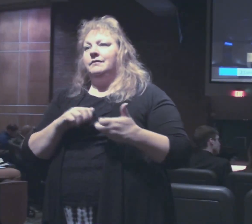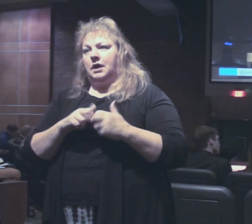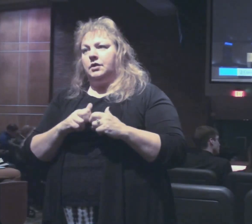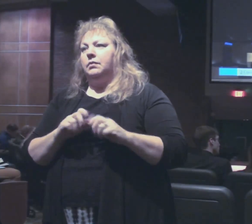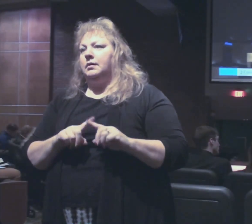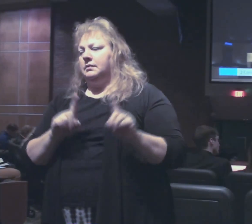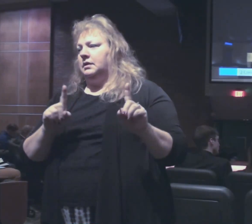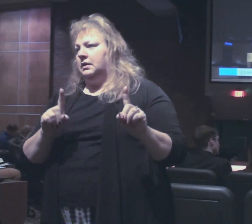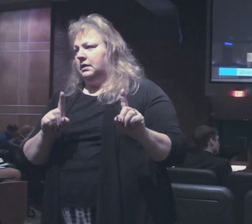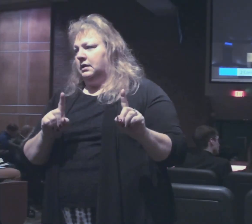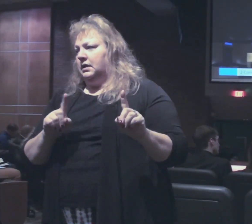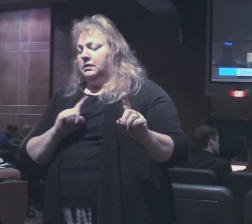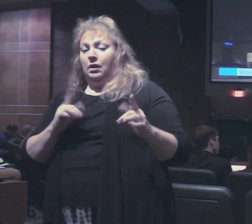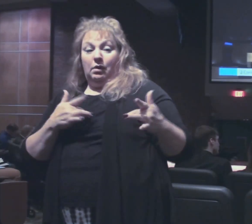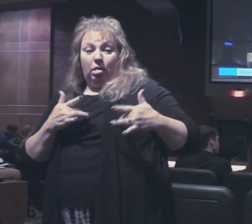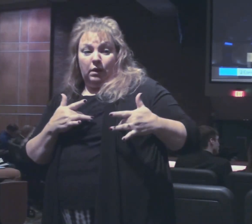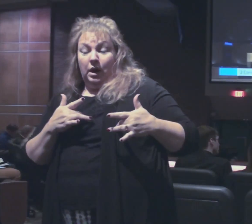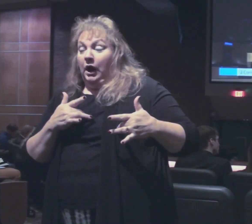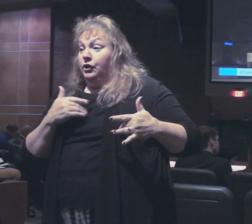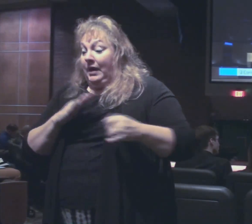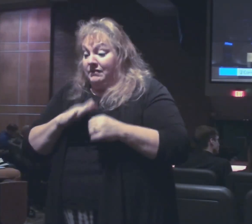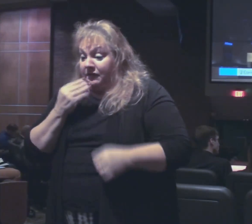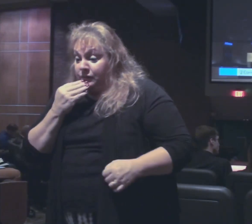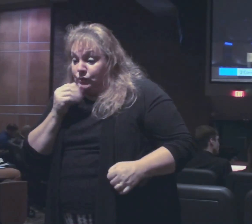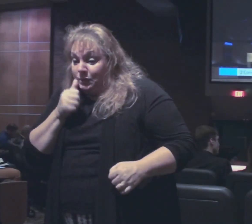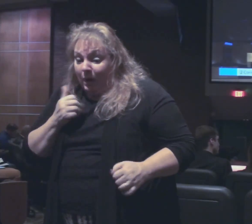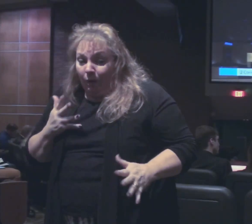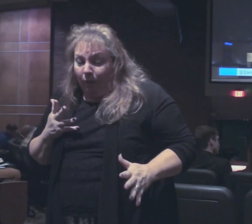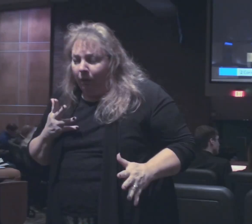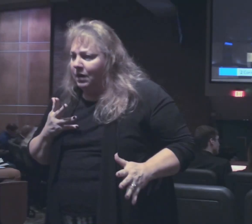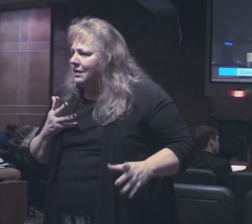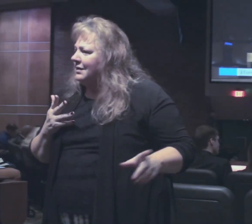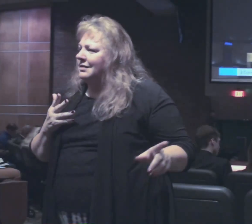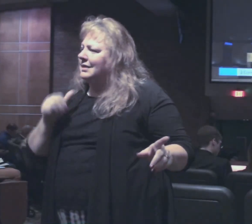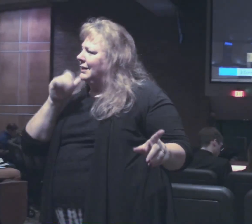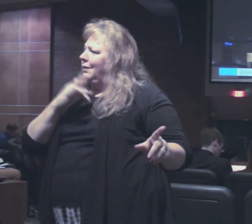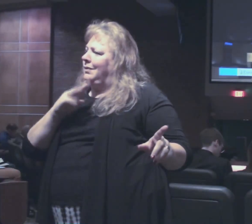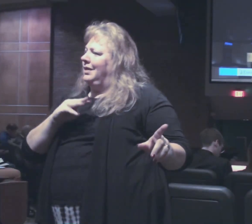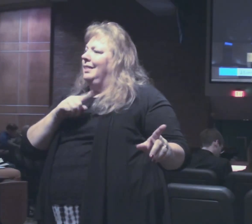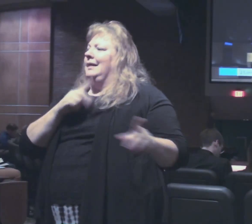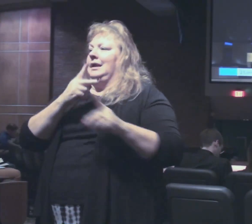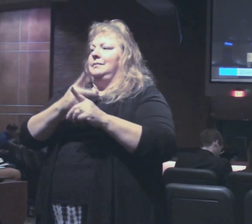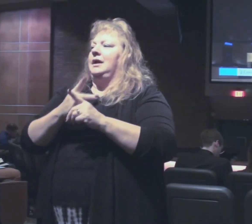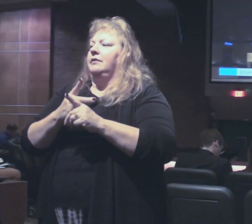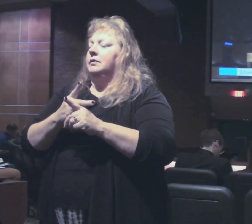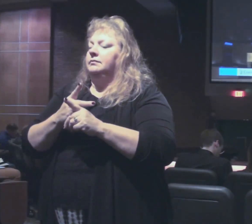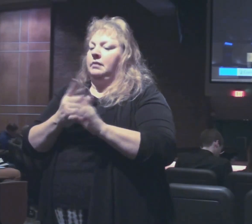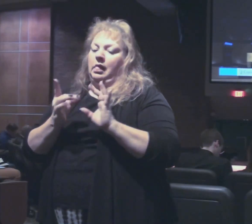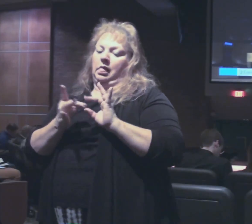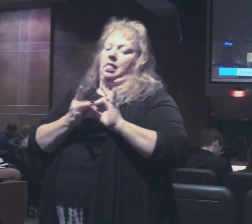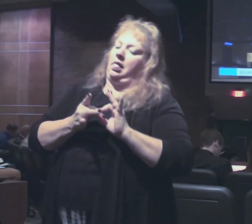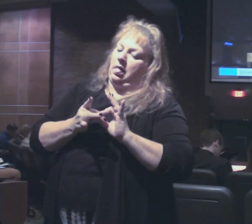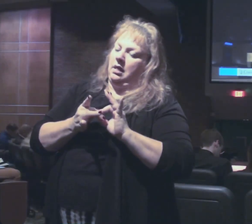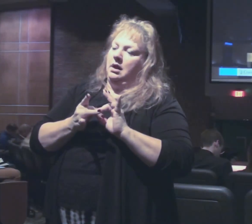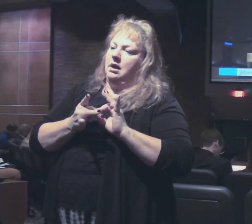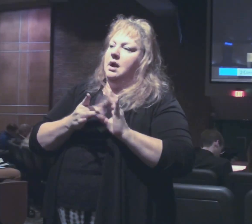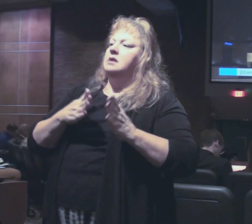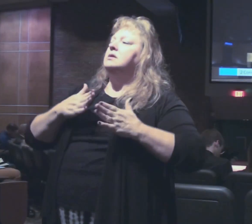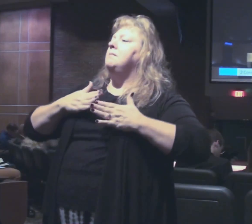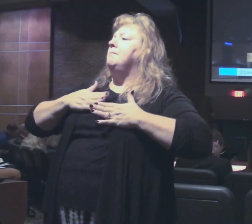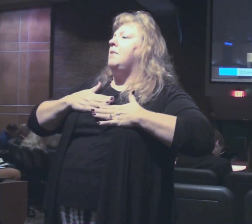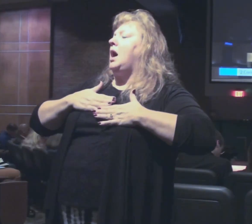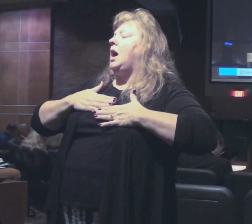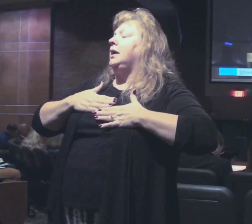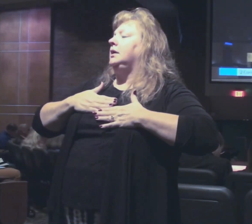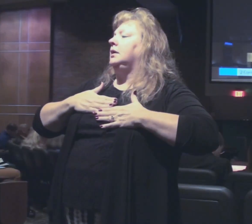they don't have to be anxious about whether they'll have enough to eat tomorrow they had to be careful they didn't become attached in the wrong way to their